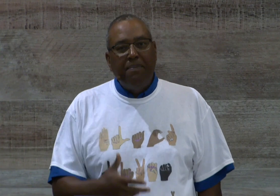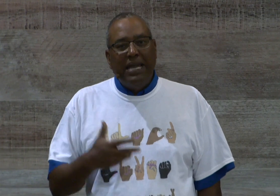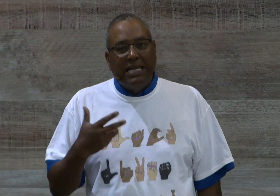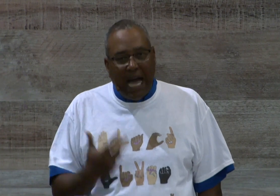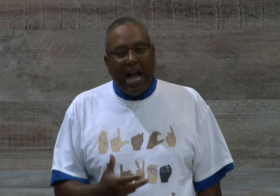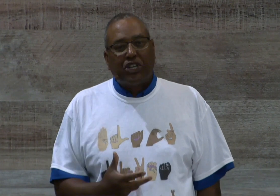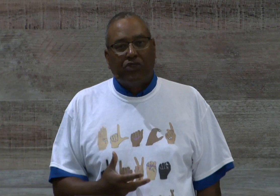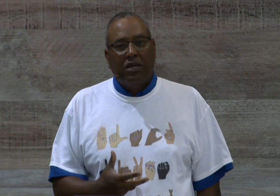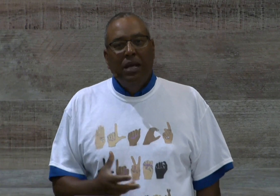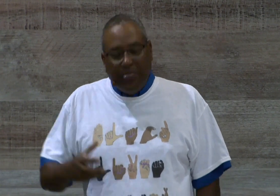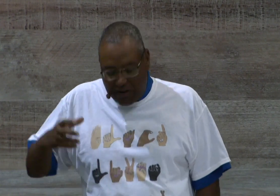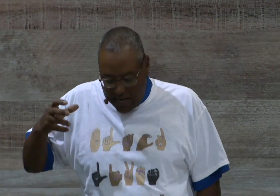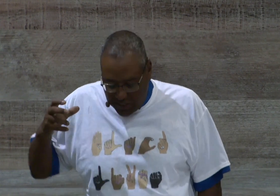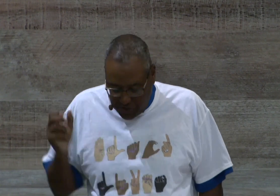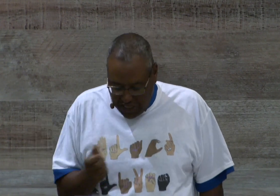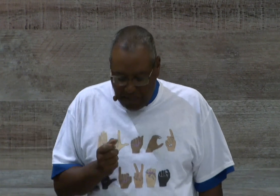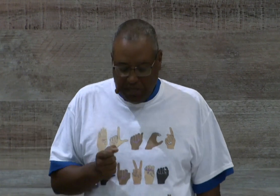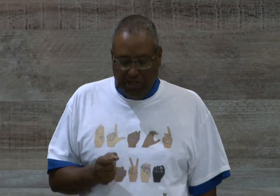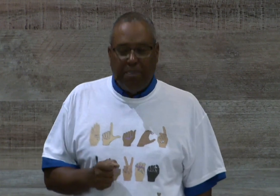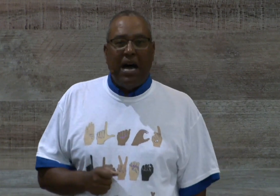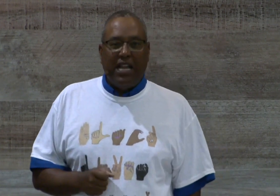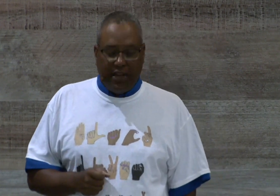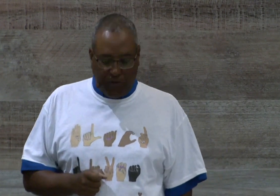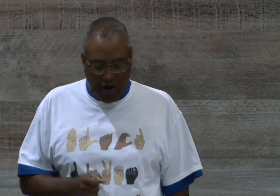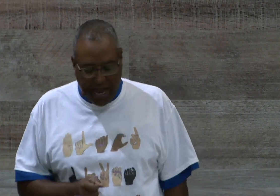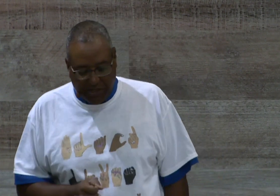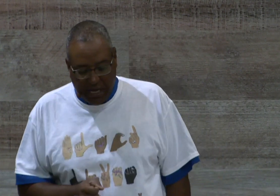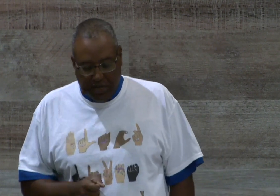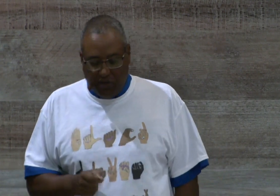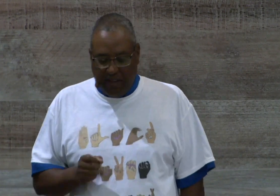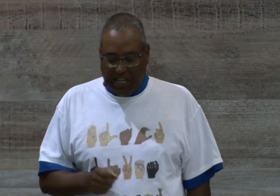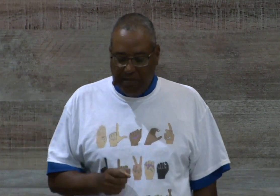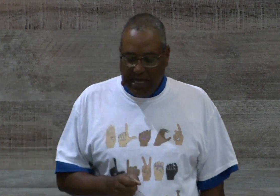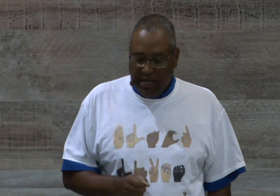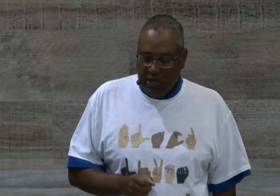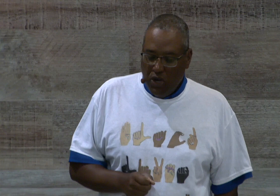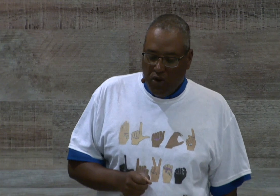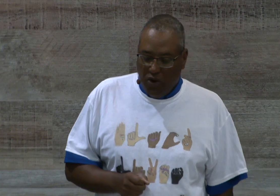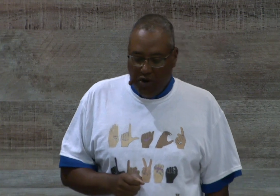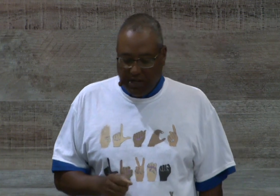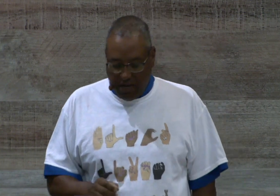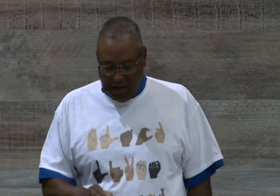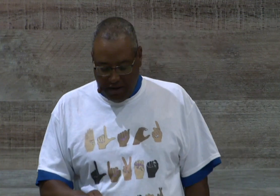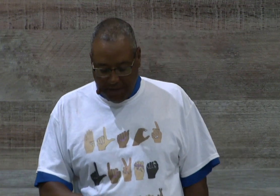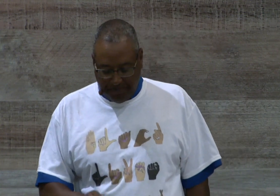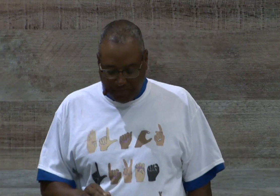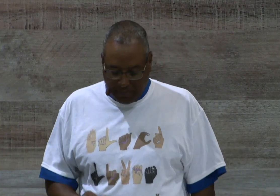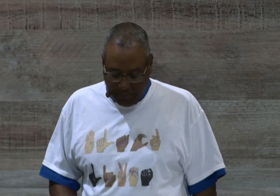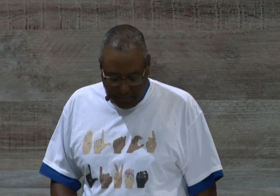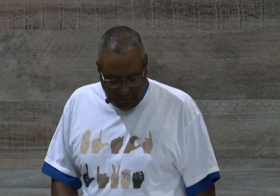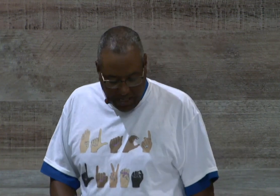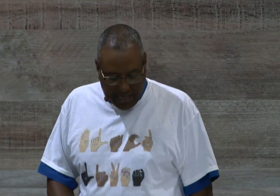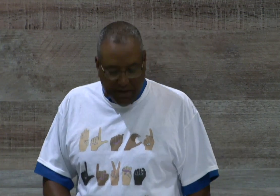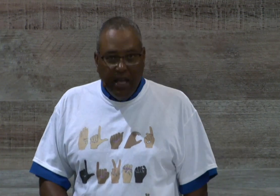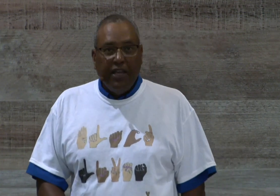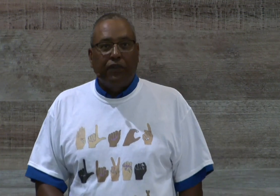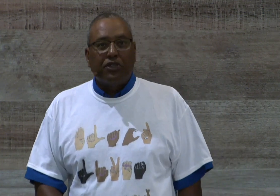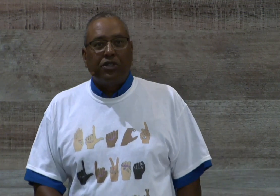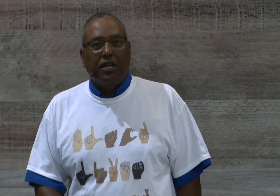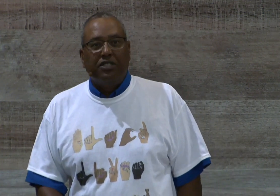and doctrine that tries to seep into the body of Christ. So, we got to be on guard. And then, in chapter